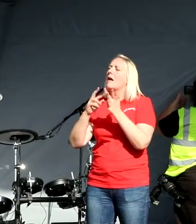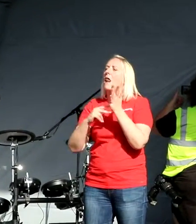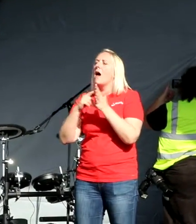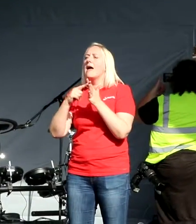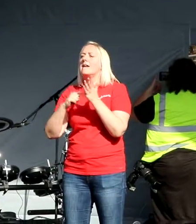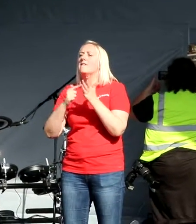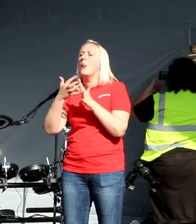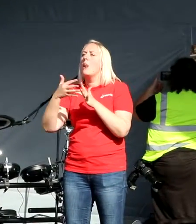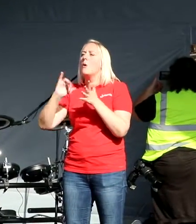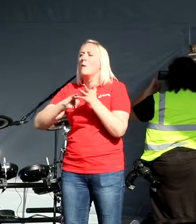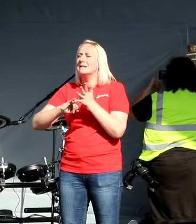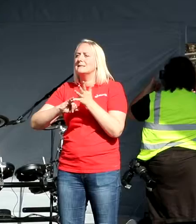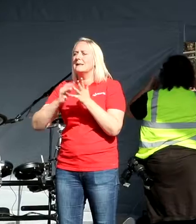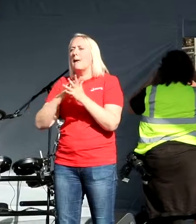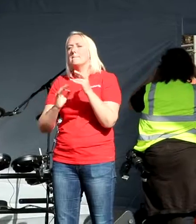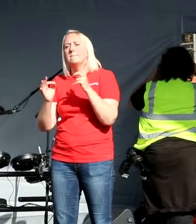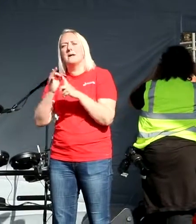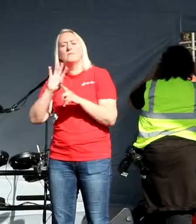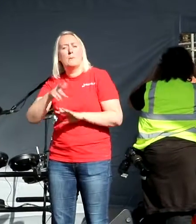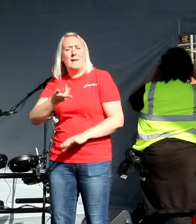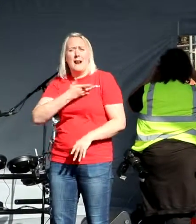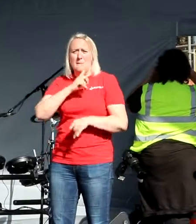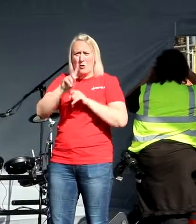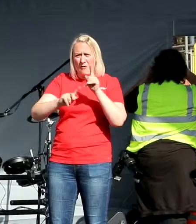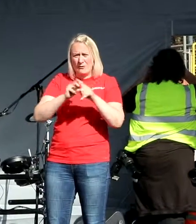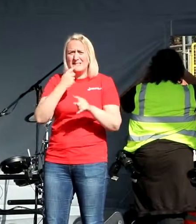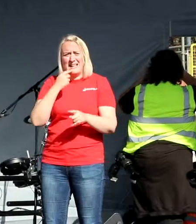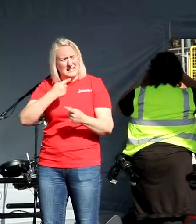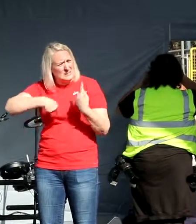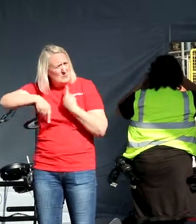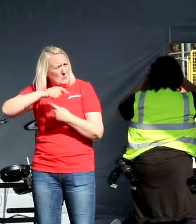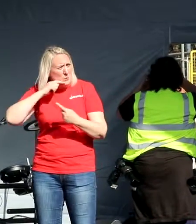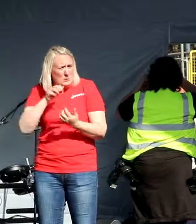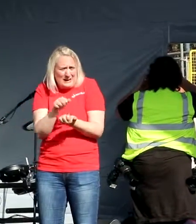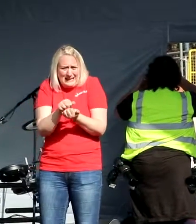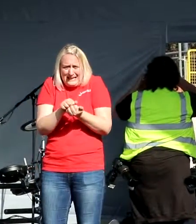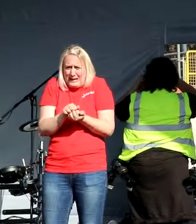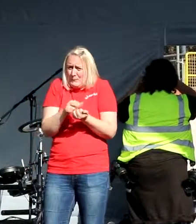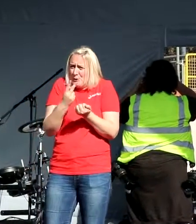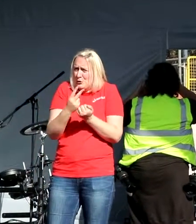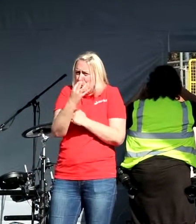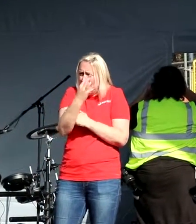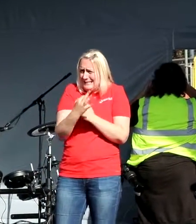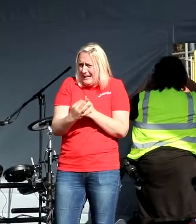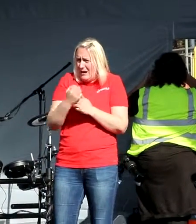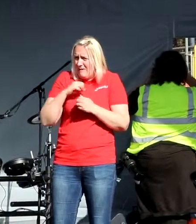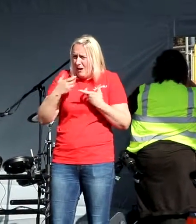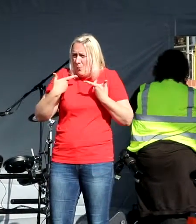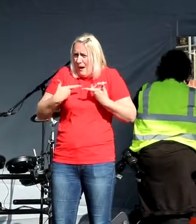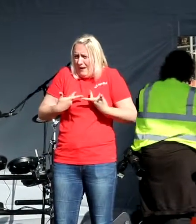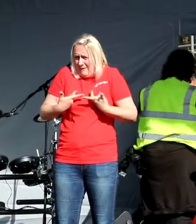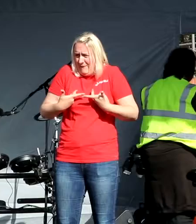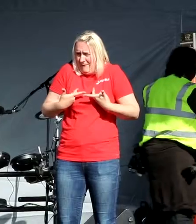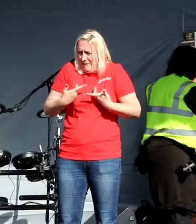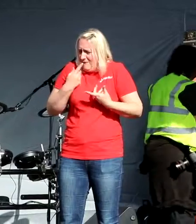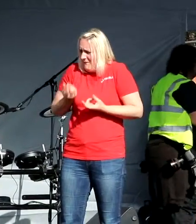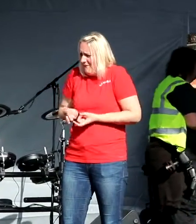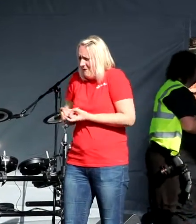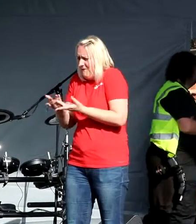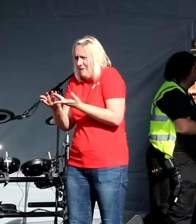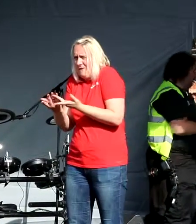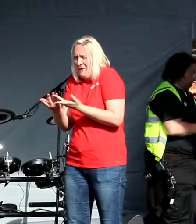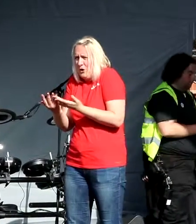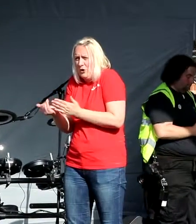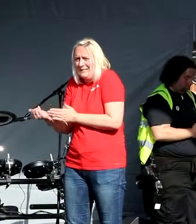Conference said we would keep 2% spending of our whole wealth in this country. 2% of it would go on defence.